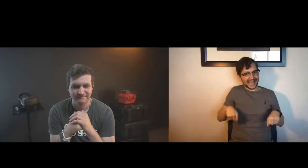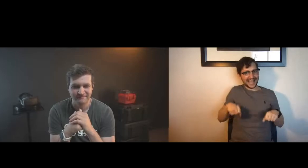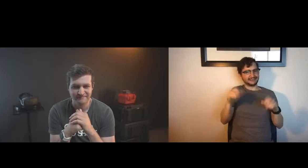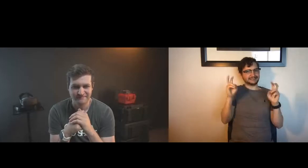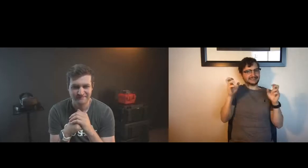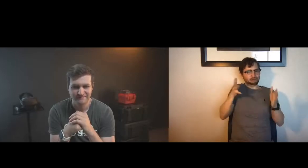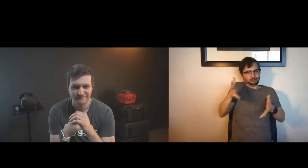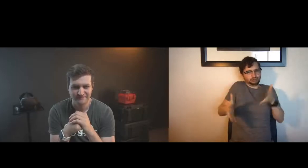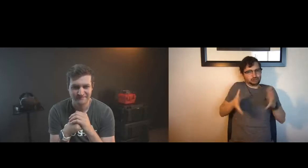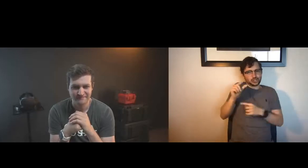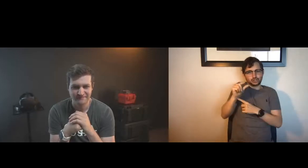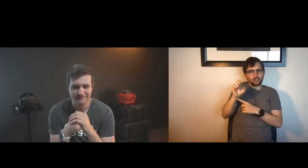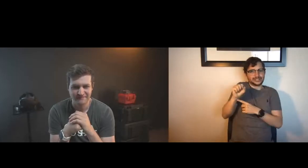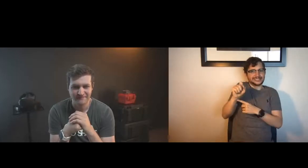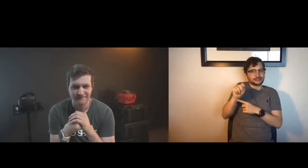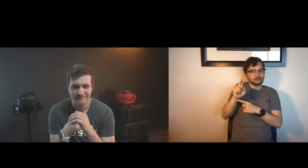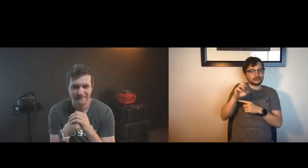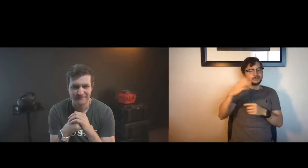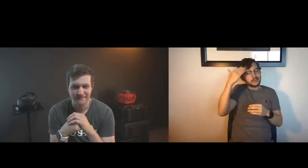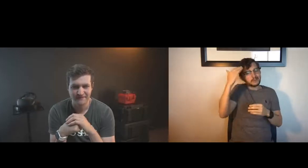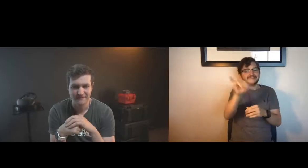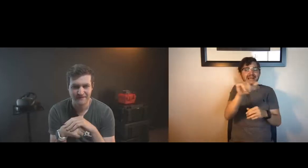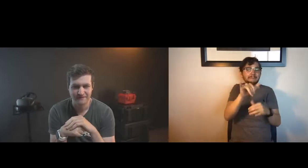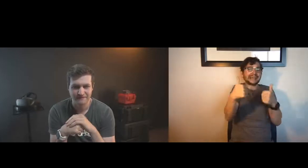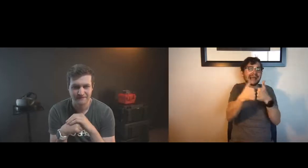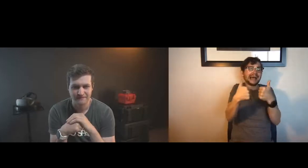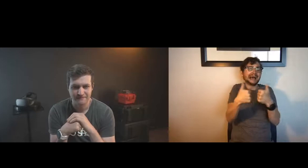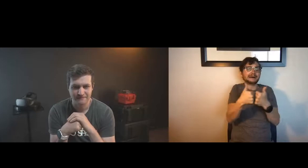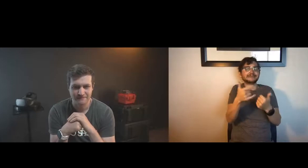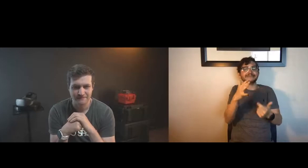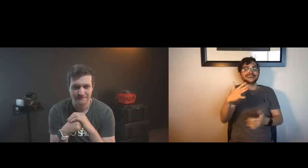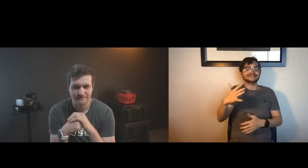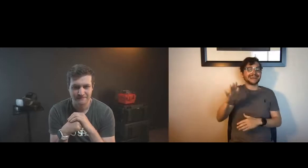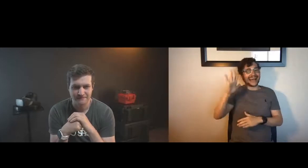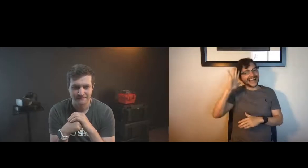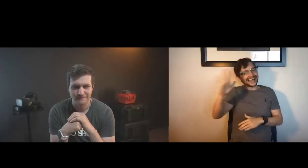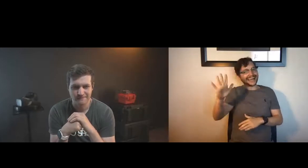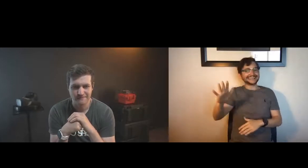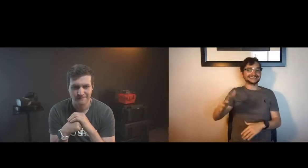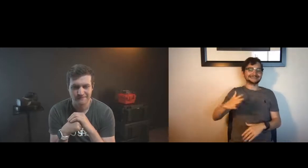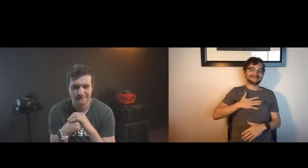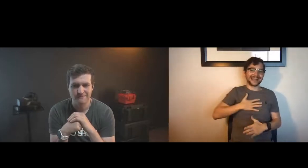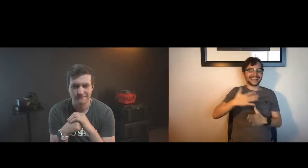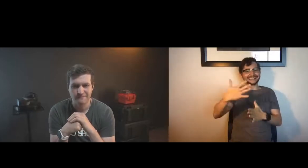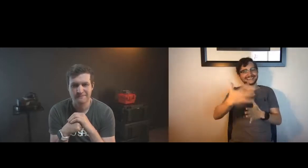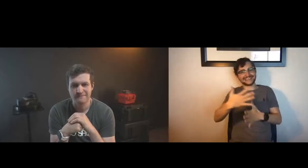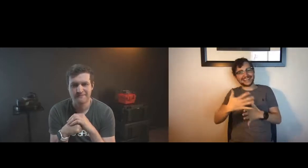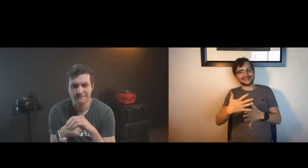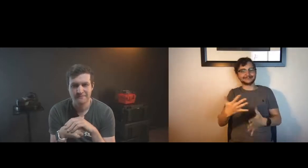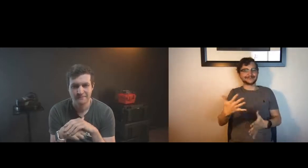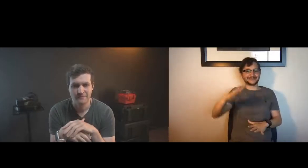away he was floored that we could at least gesture in vr you know